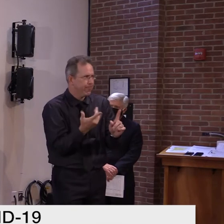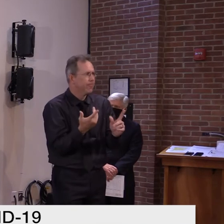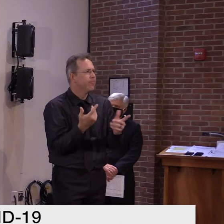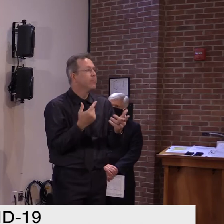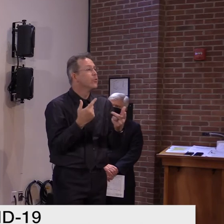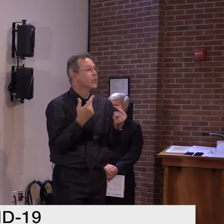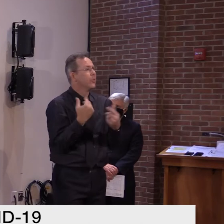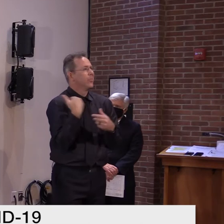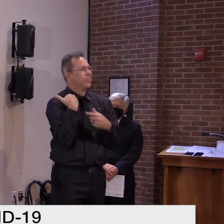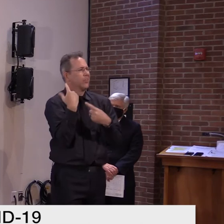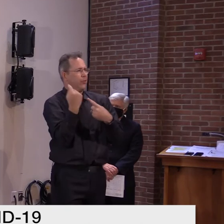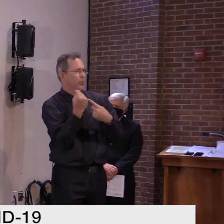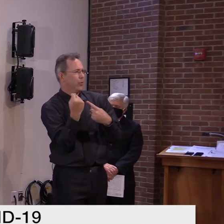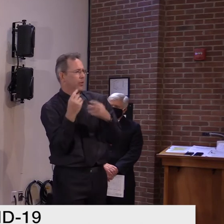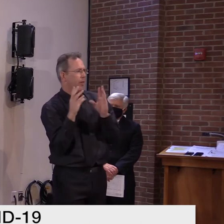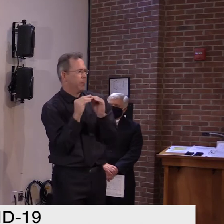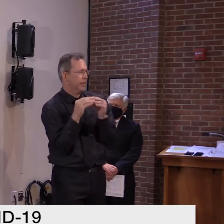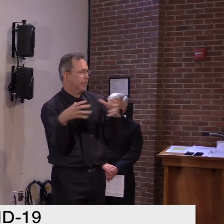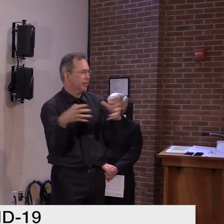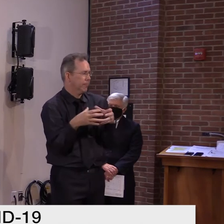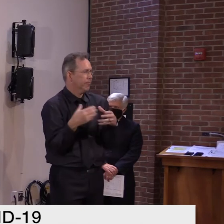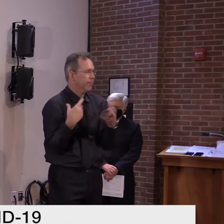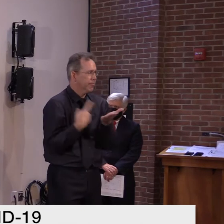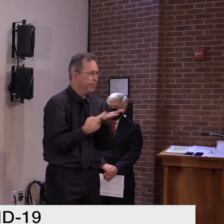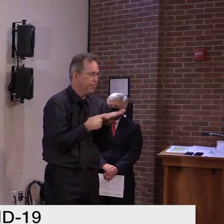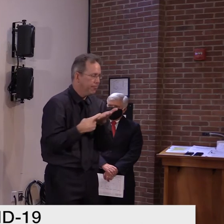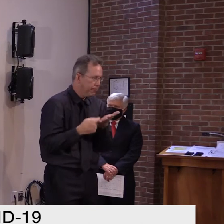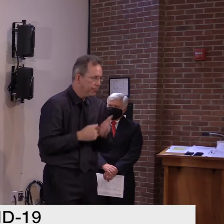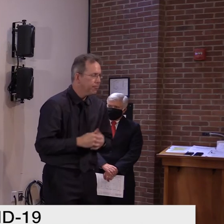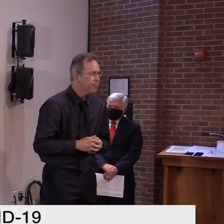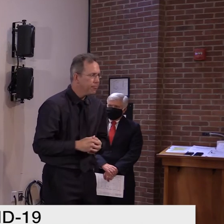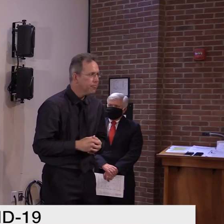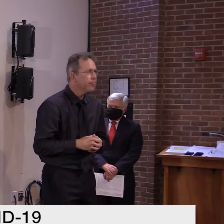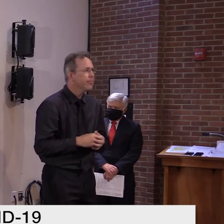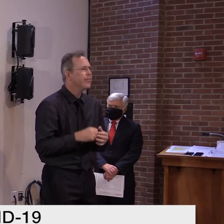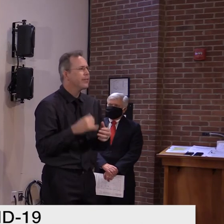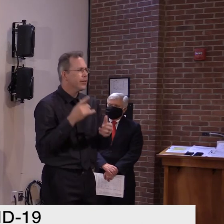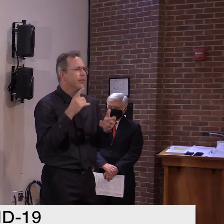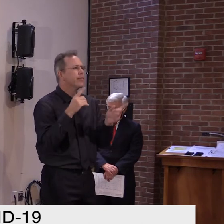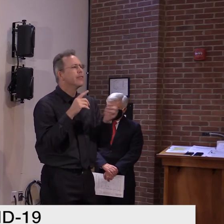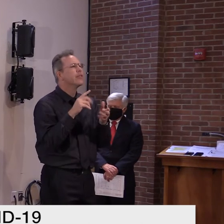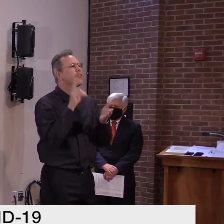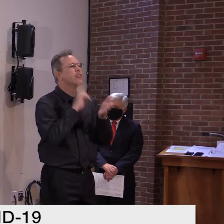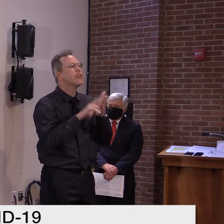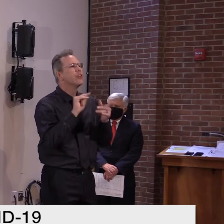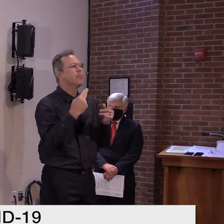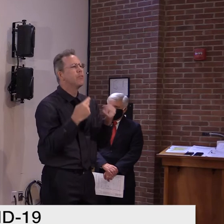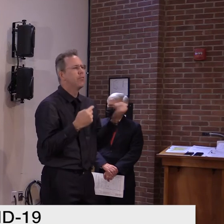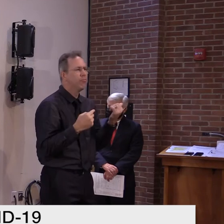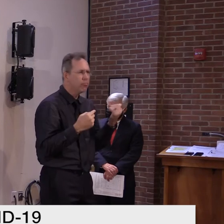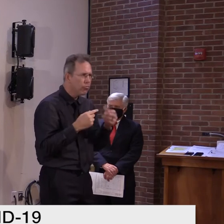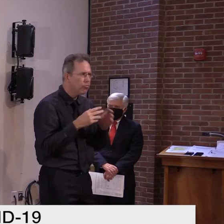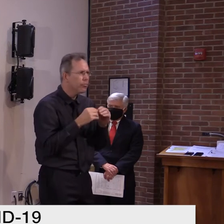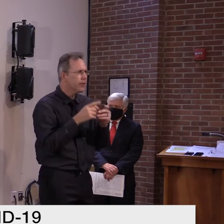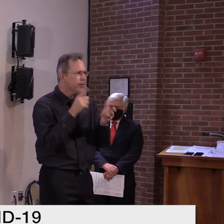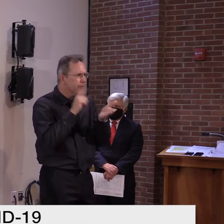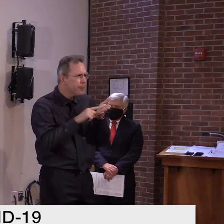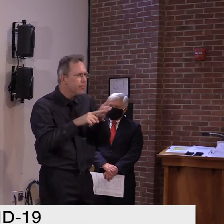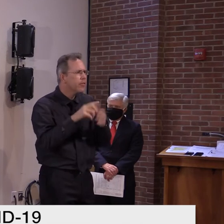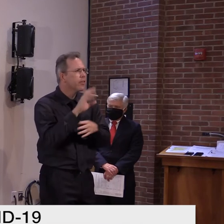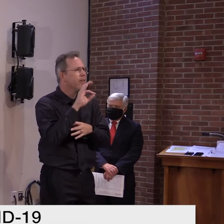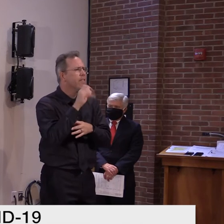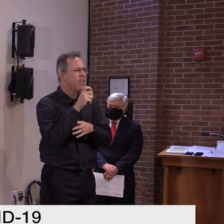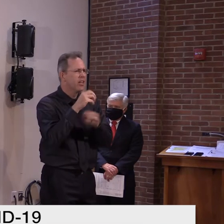conference sector, Secretary Smith talked about the numbers of fax machines in the teens, I believe. Uh,